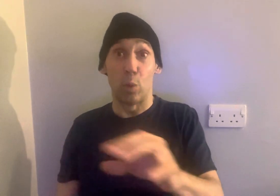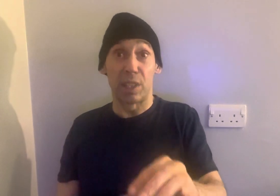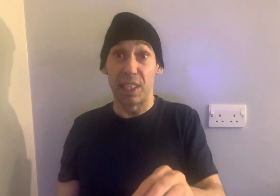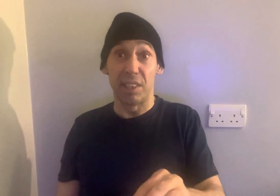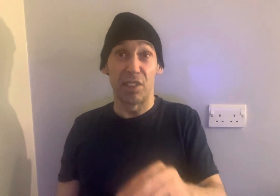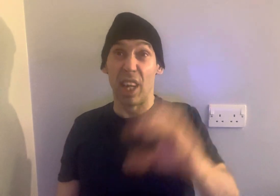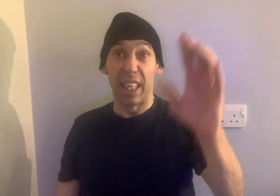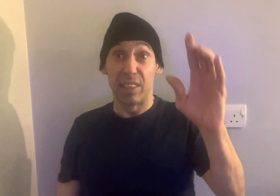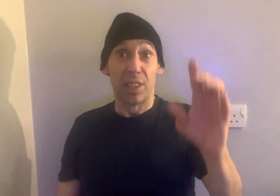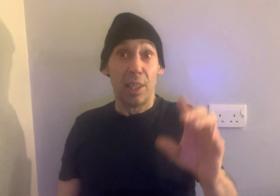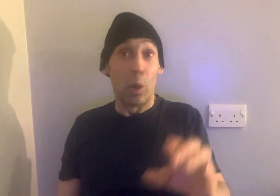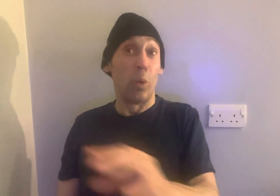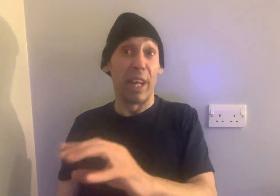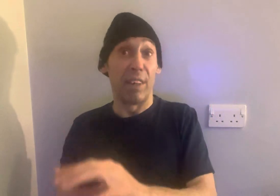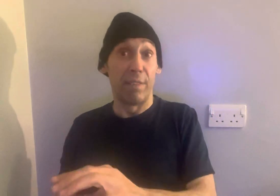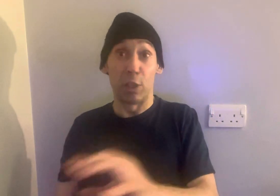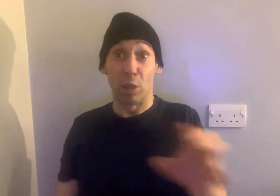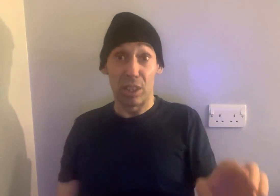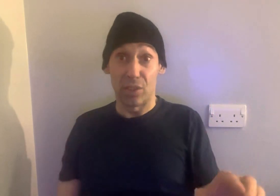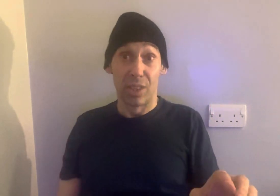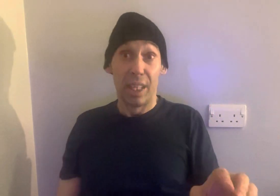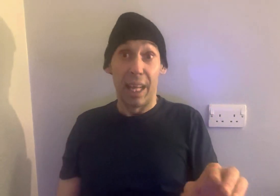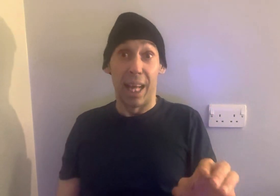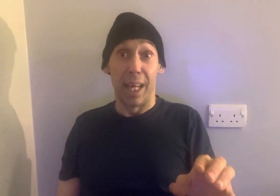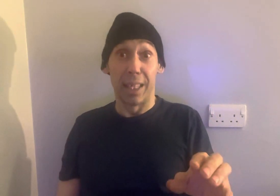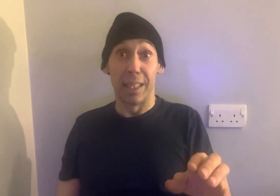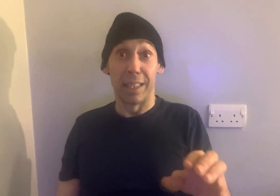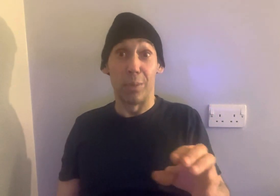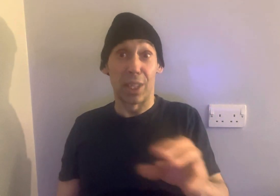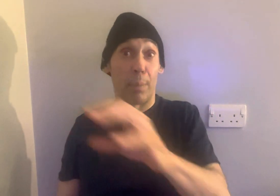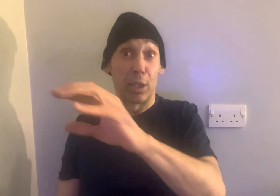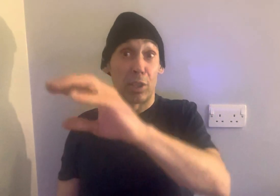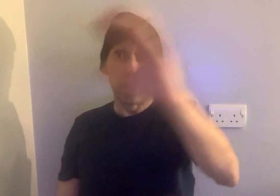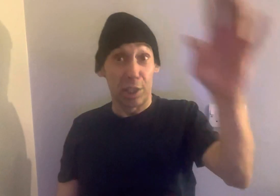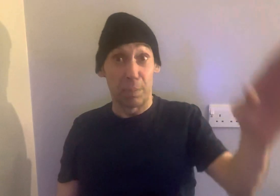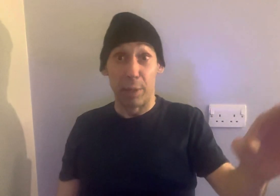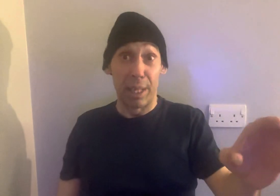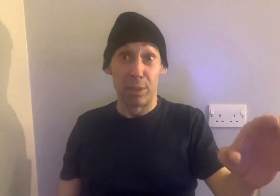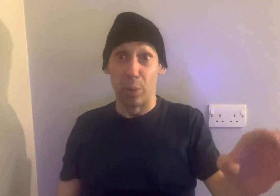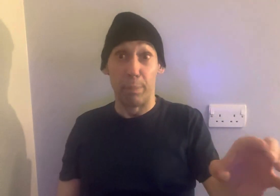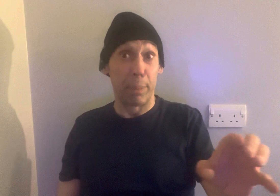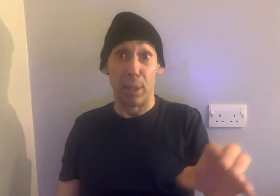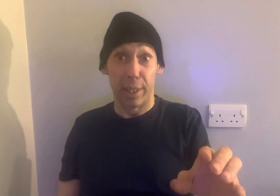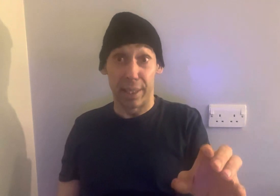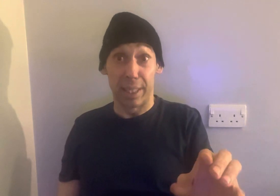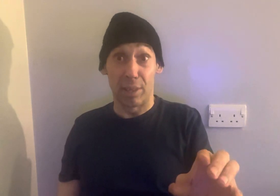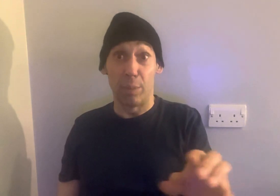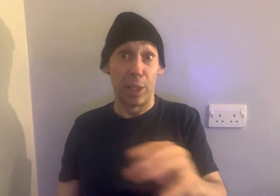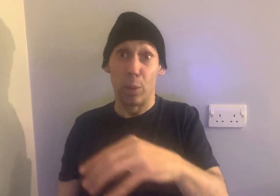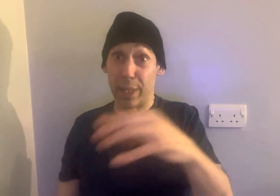14s, 9s or whatever for drugs. And there was a couple of Turkish men around doing Big Bird at that time. We know who